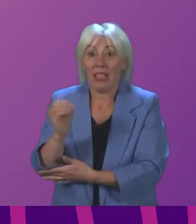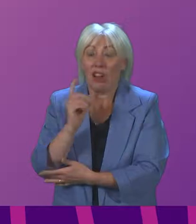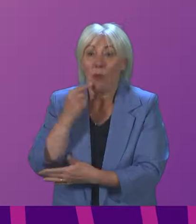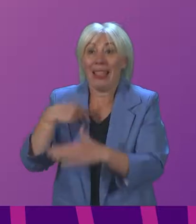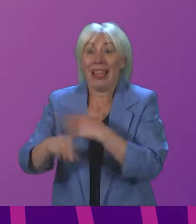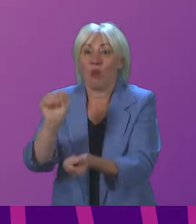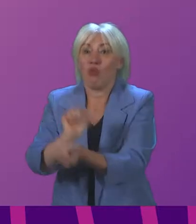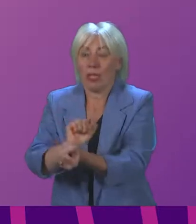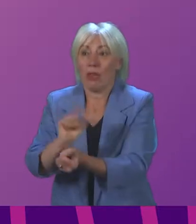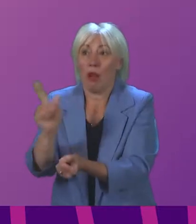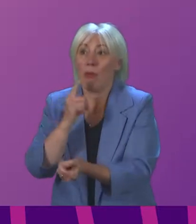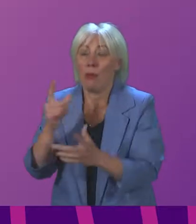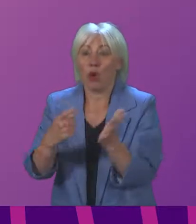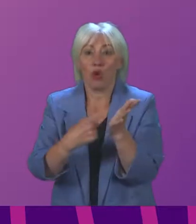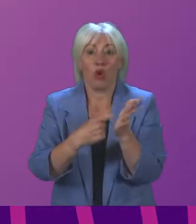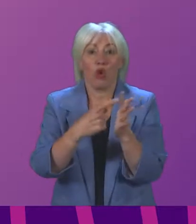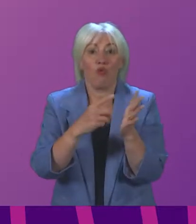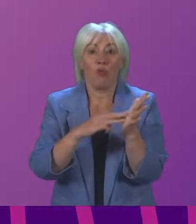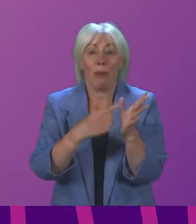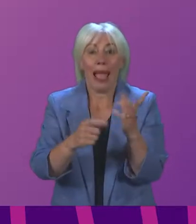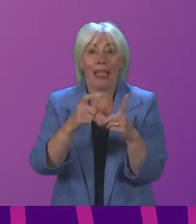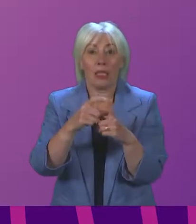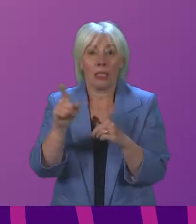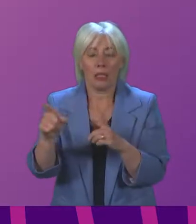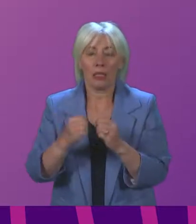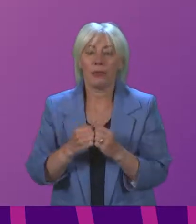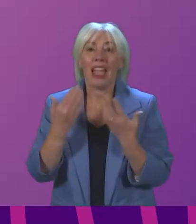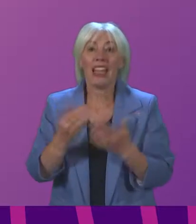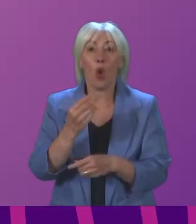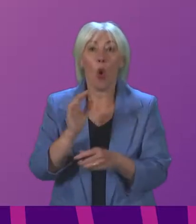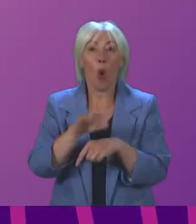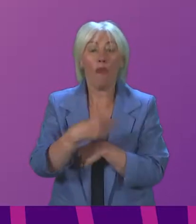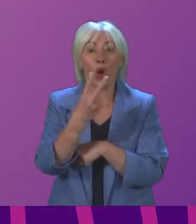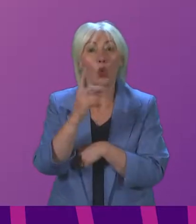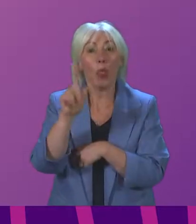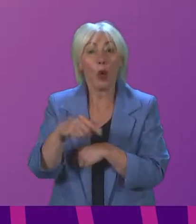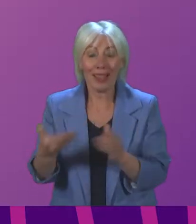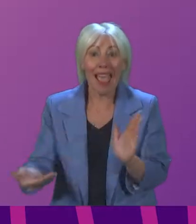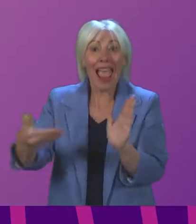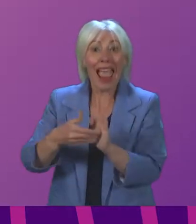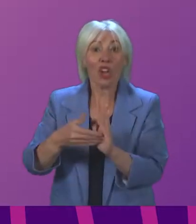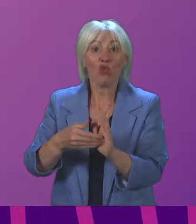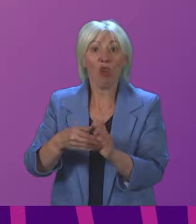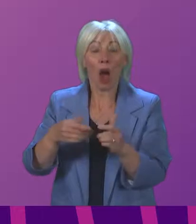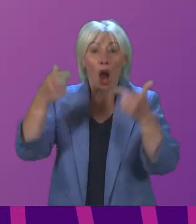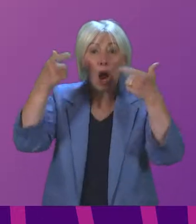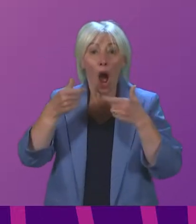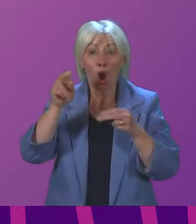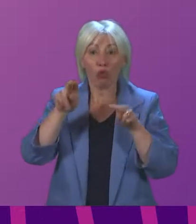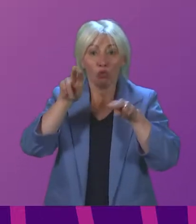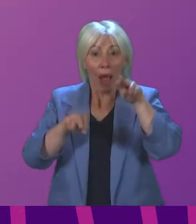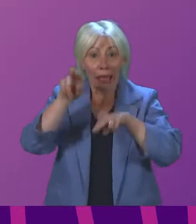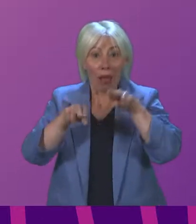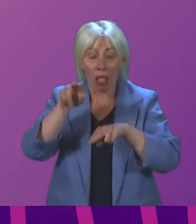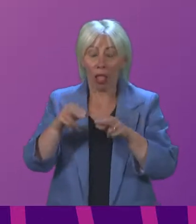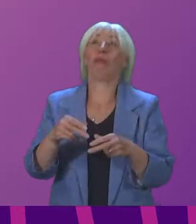Presiding officer, a growth of nearly 2,000 extra trials is challenging enough, but we also know